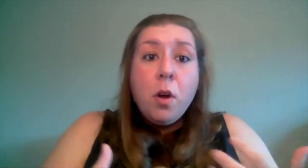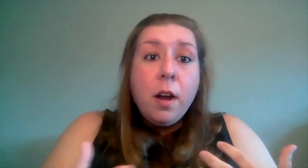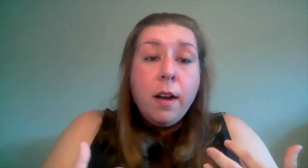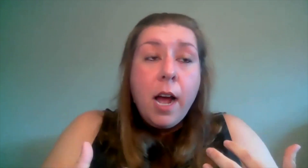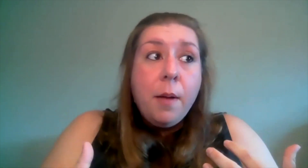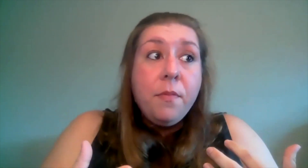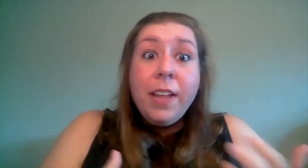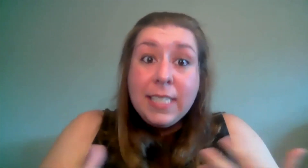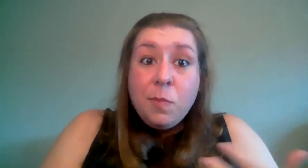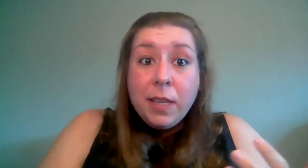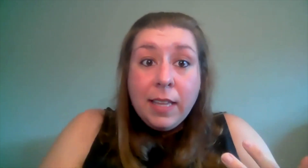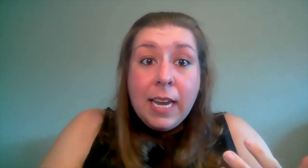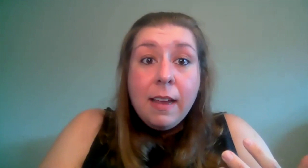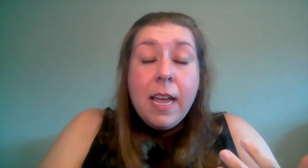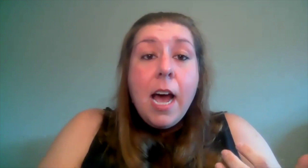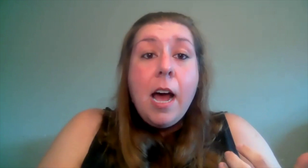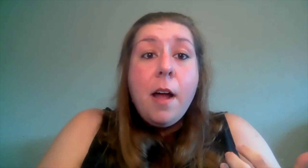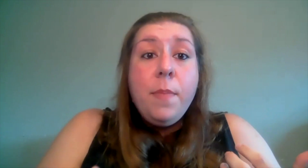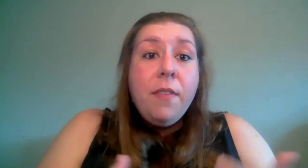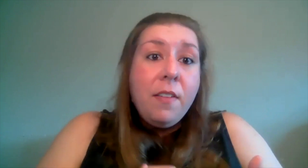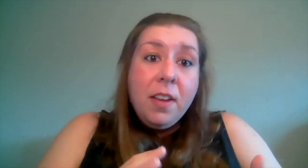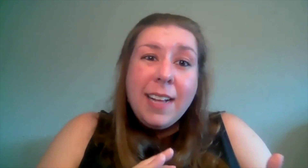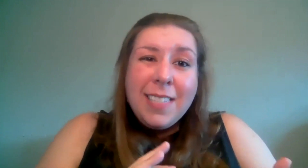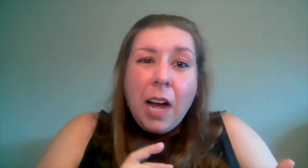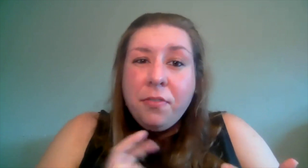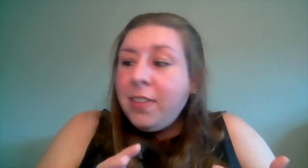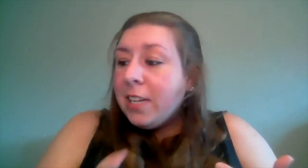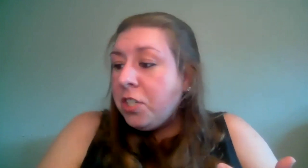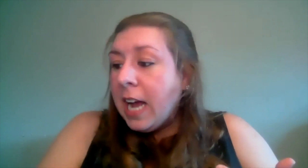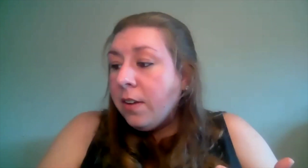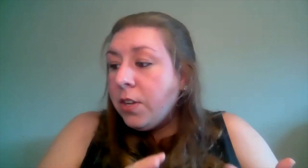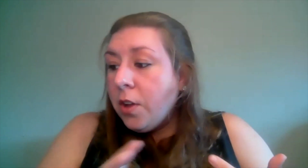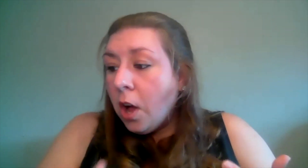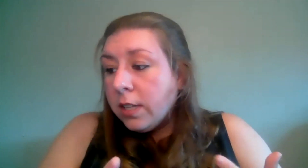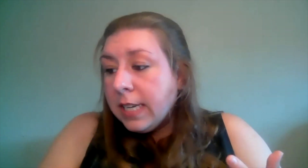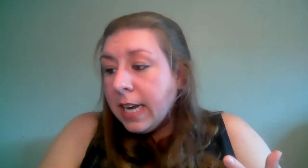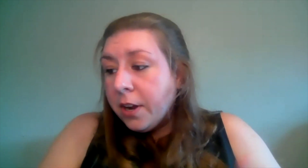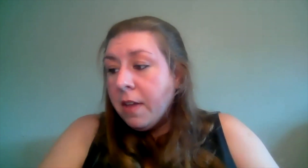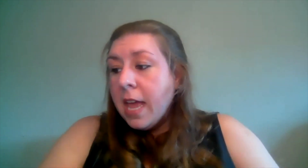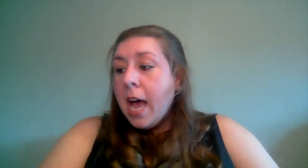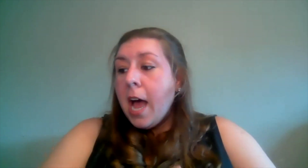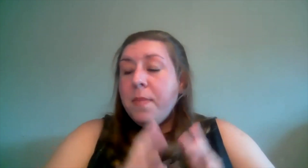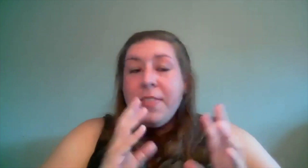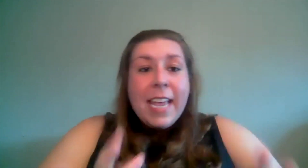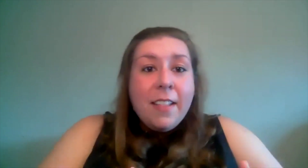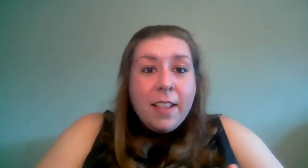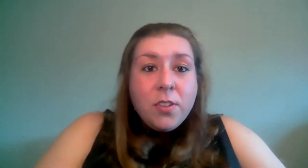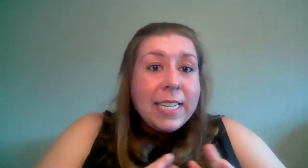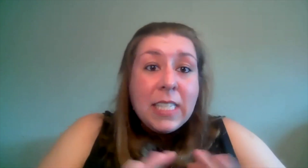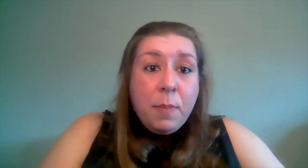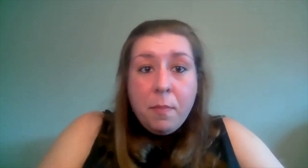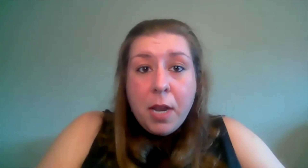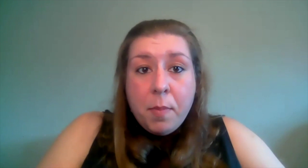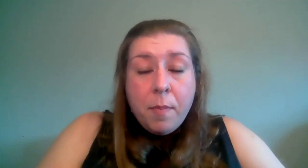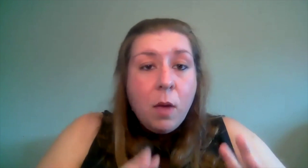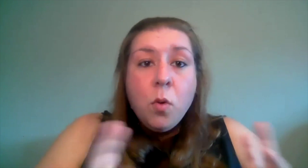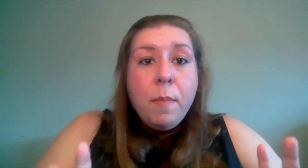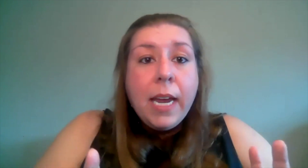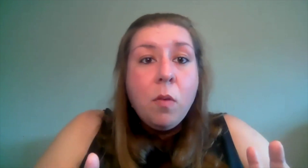more um flexibility um if everything's not fleshed out all together um then so that's the bare minimum and we'll make it